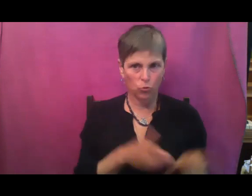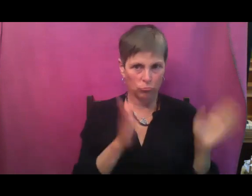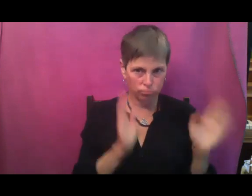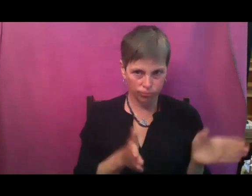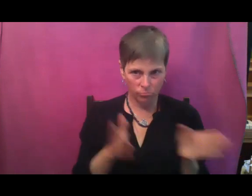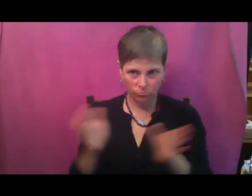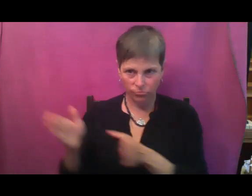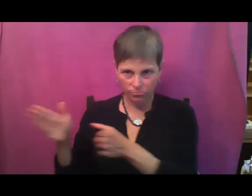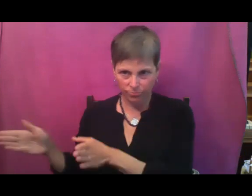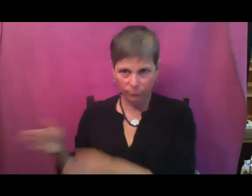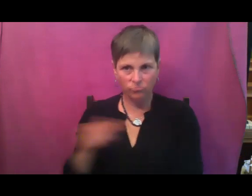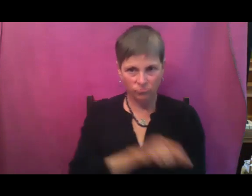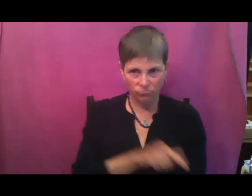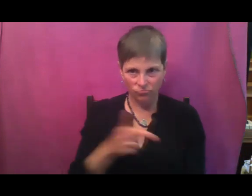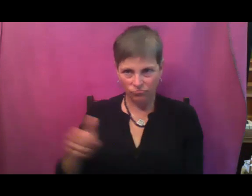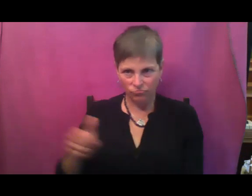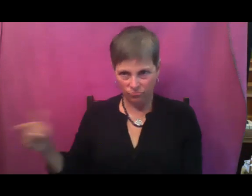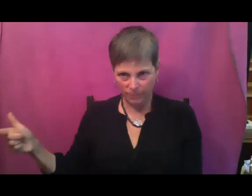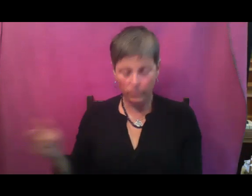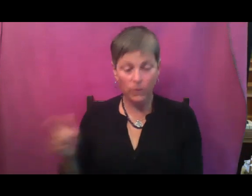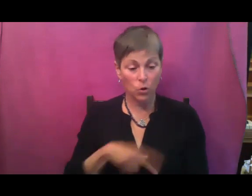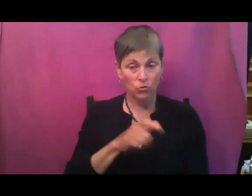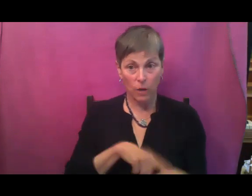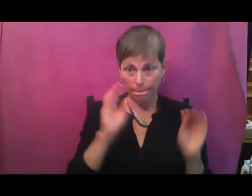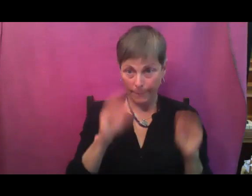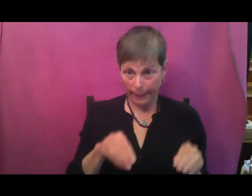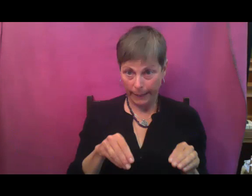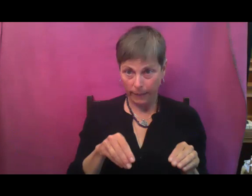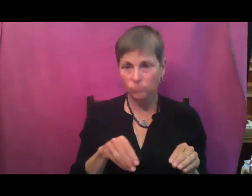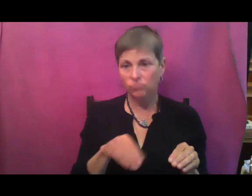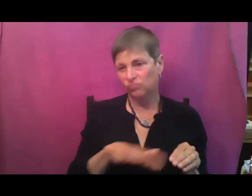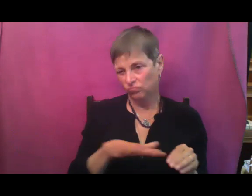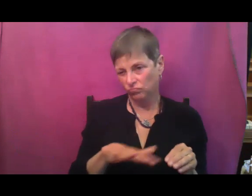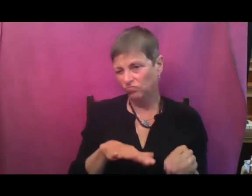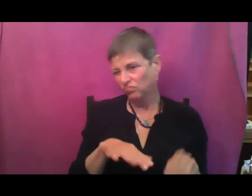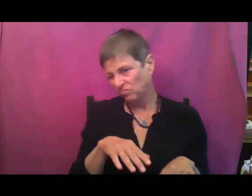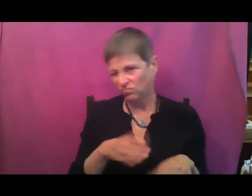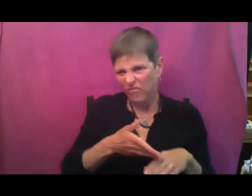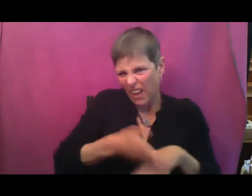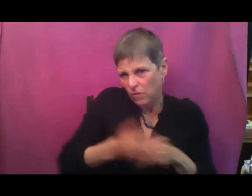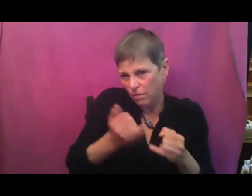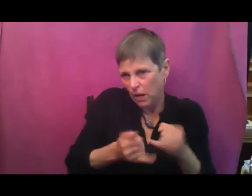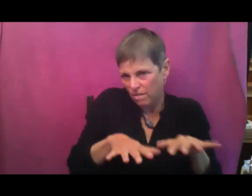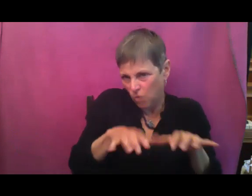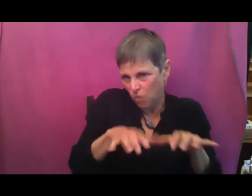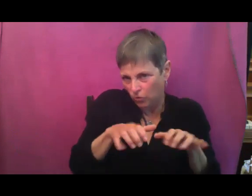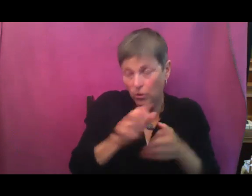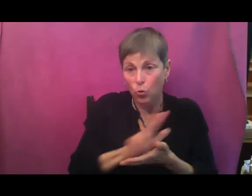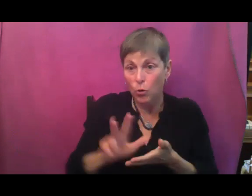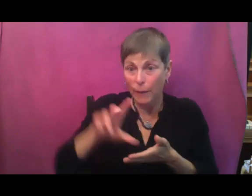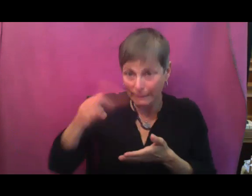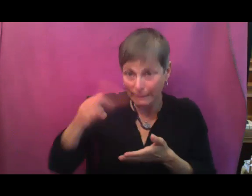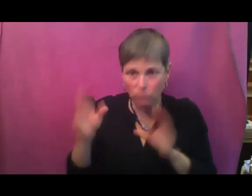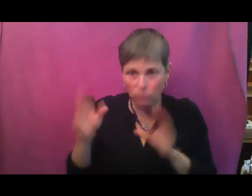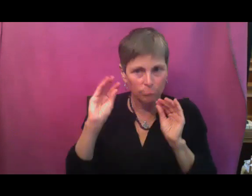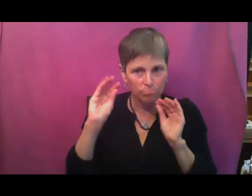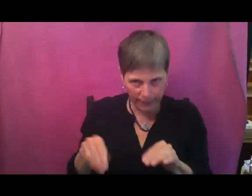around or right after final frost. And then three weeks later, we sow our next succession. Three